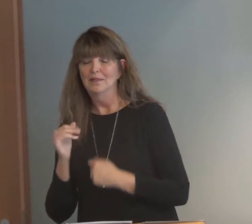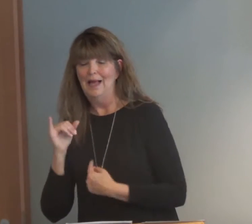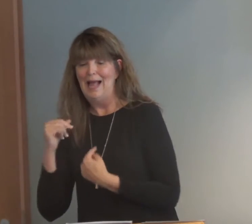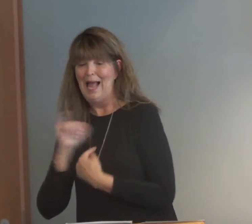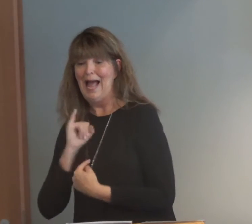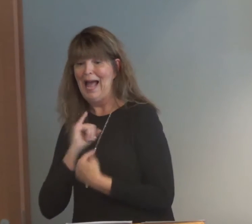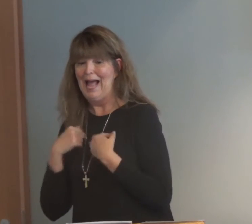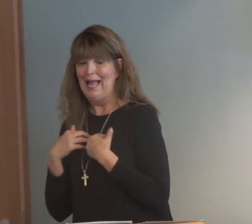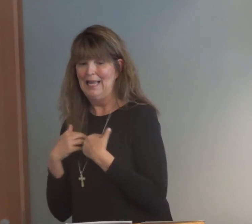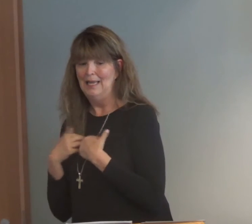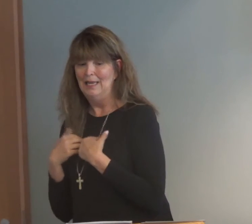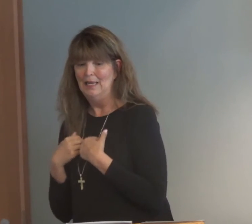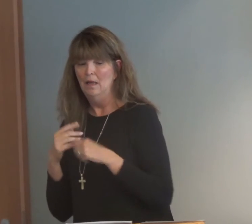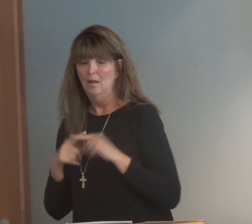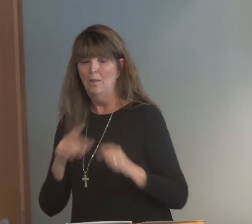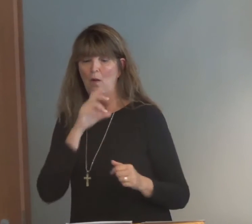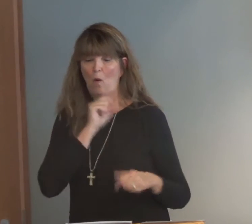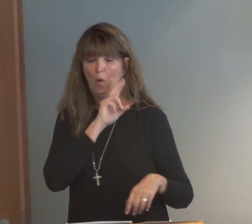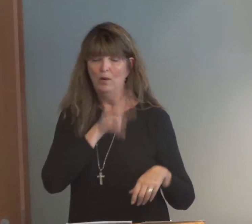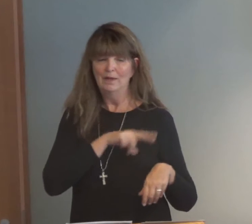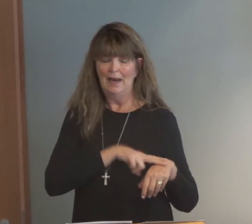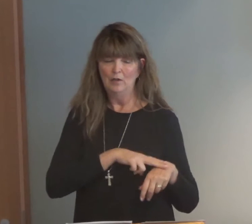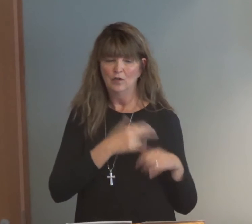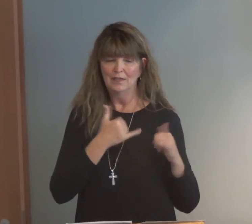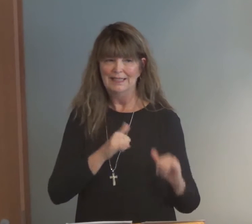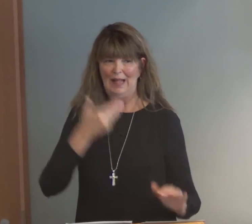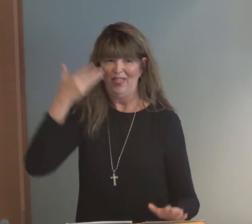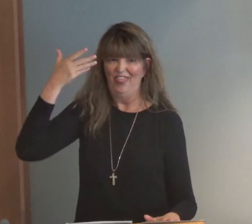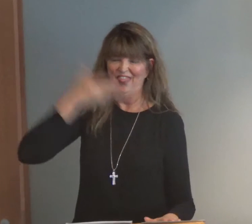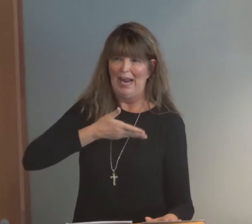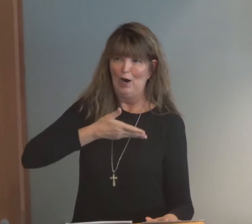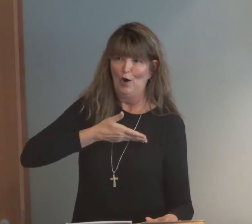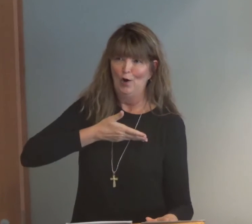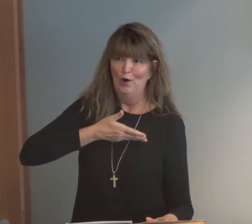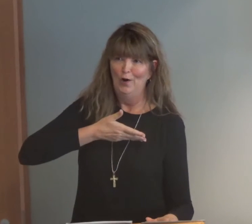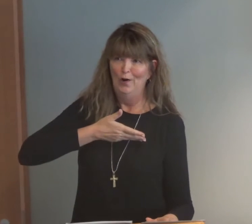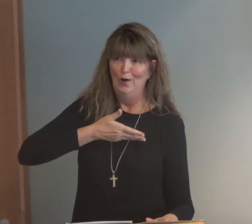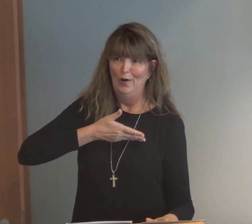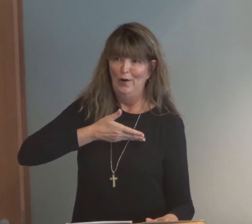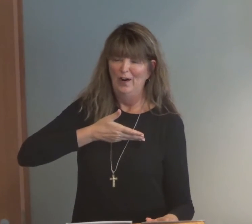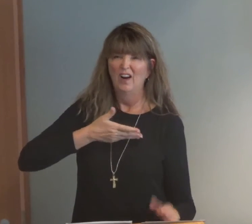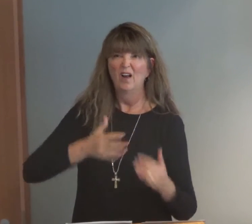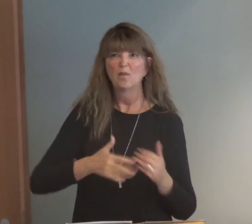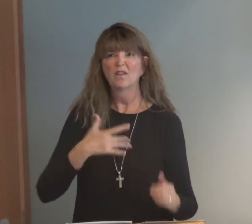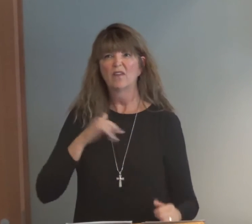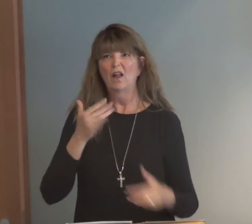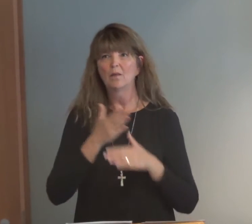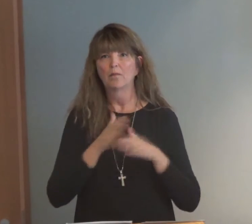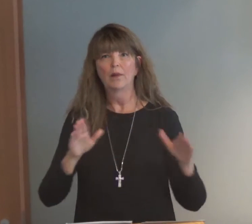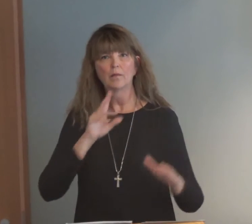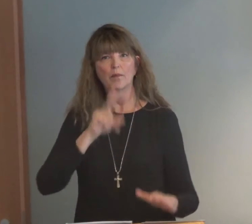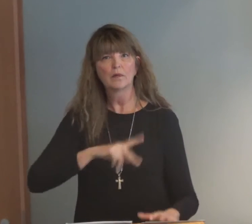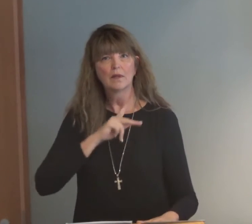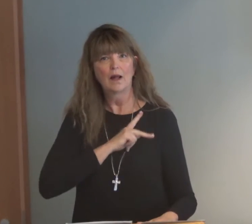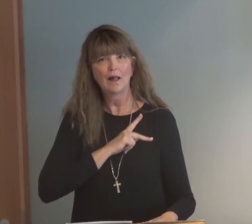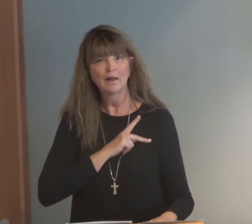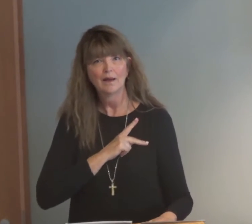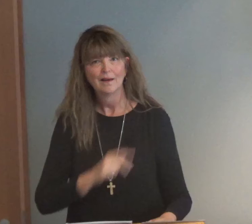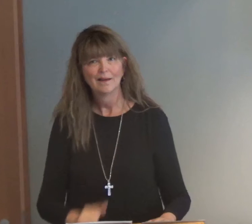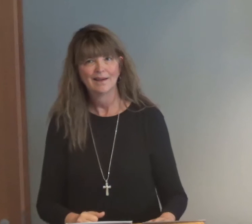becomes our I, but the old nature is still there somewhere